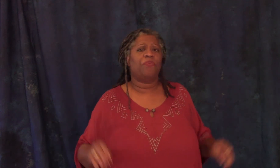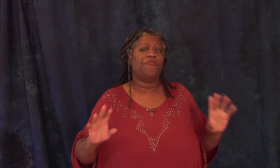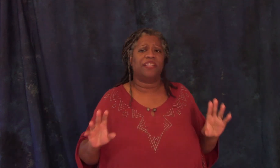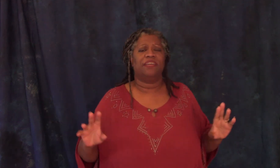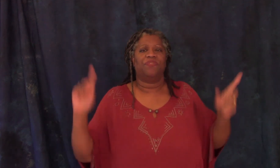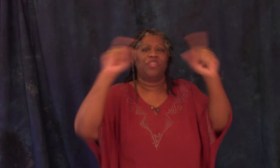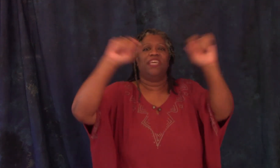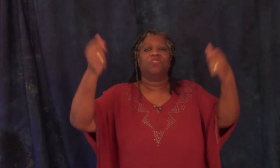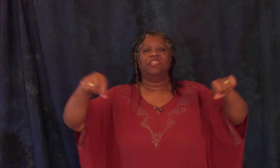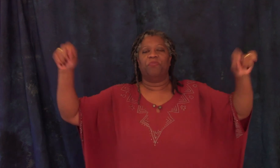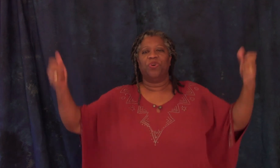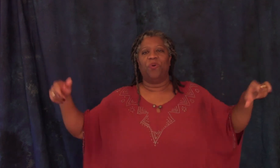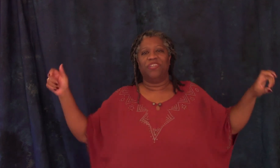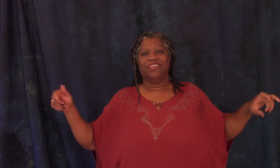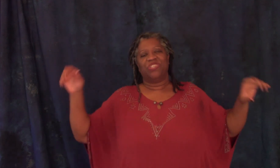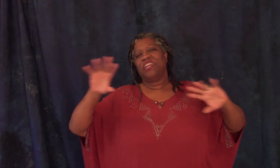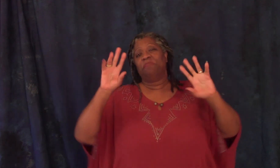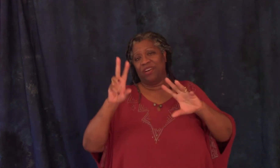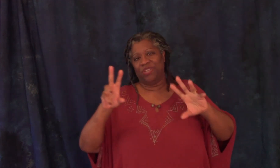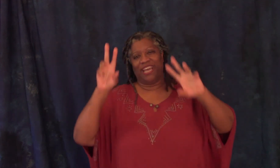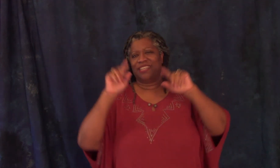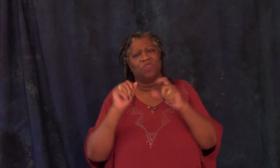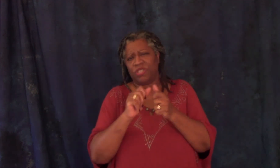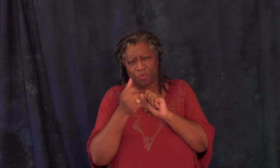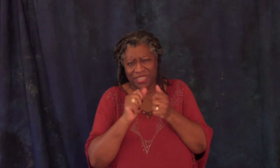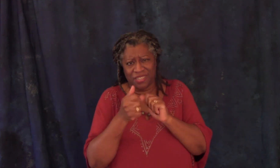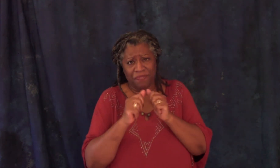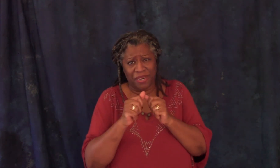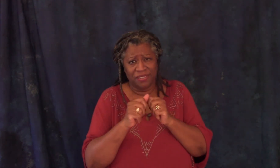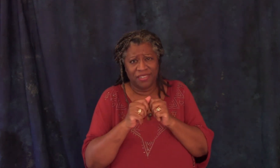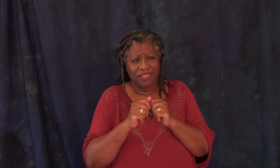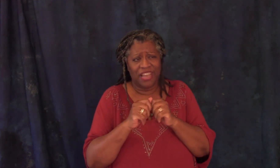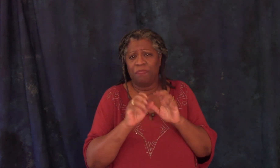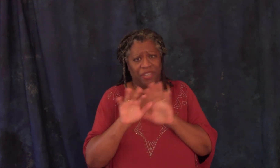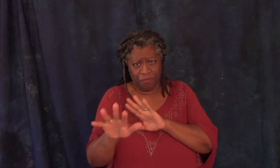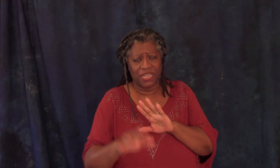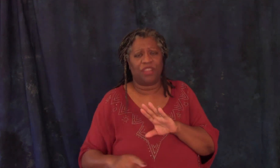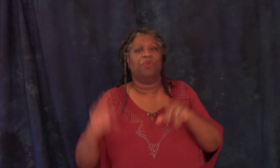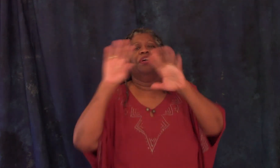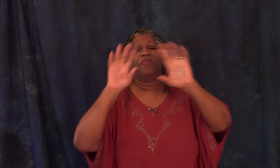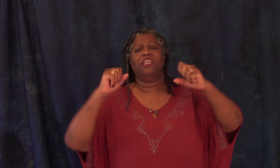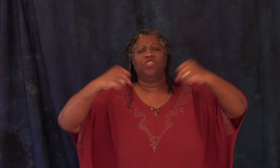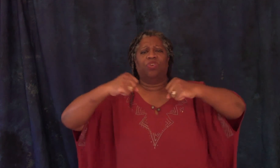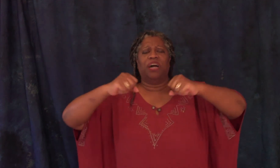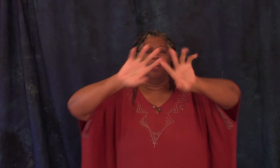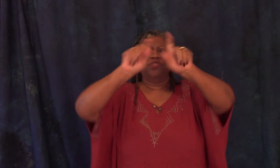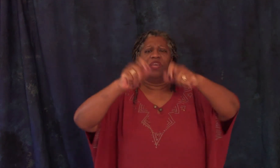were fancy enough so they gilded them with gold so they didn't make gold gates because gold is a really soft metal anybody could push that through they needed the strong iron so they